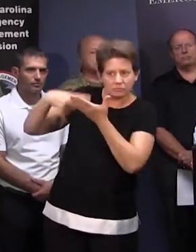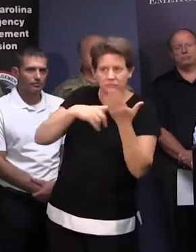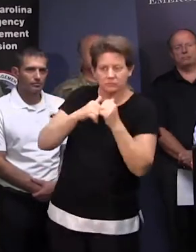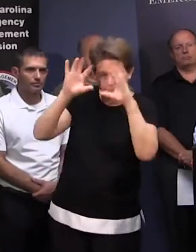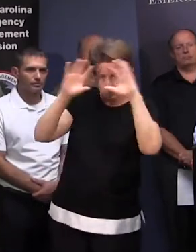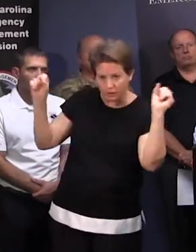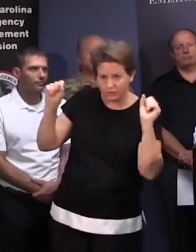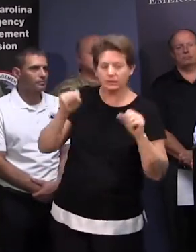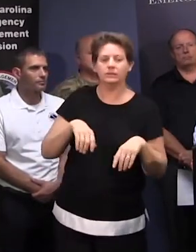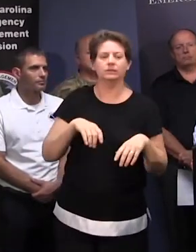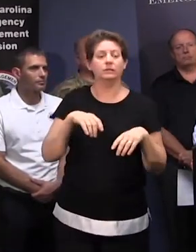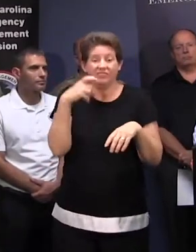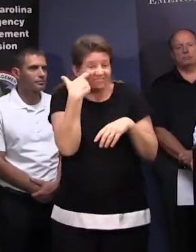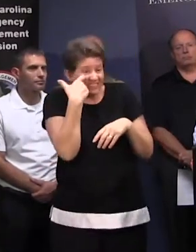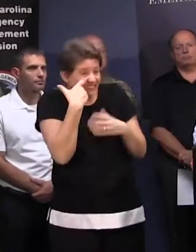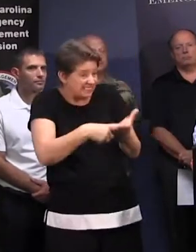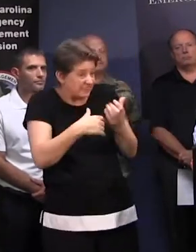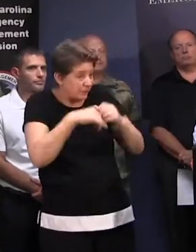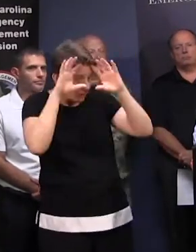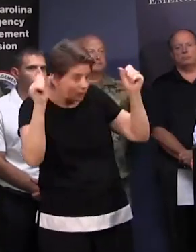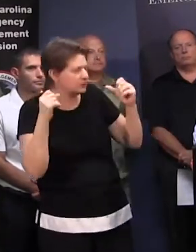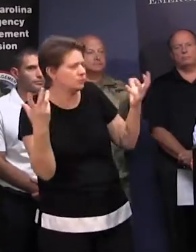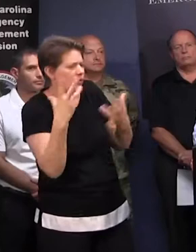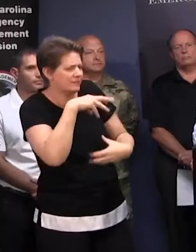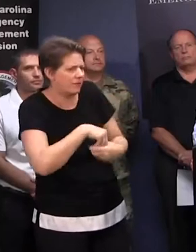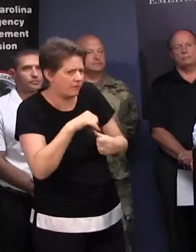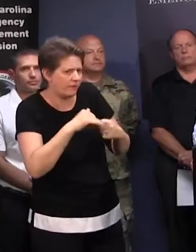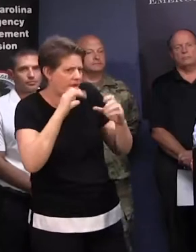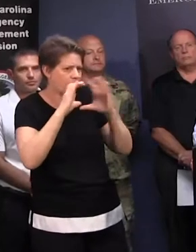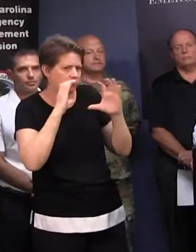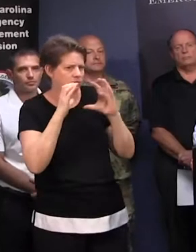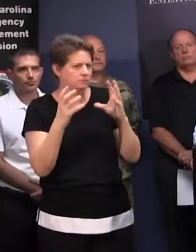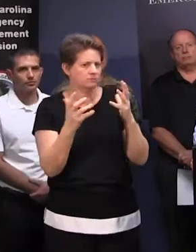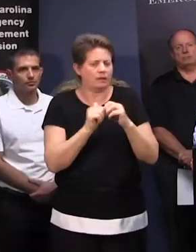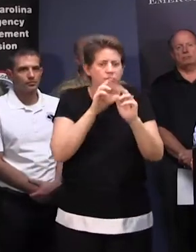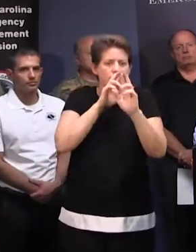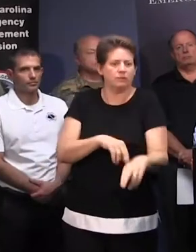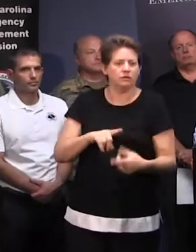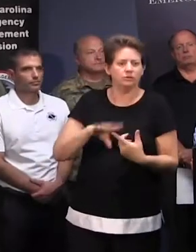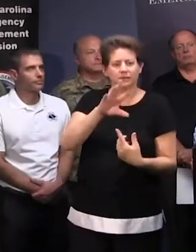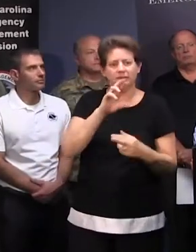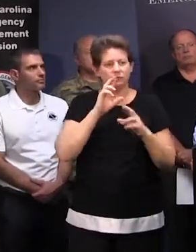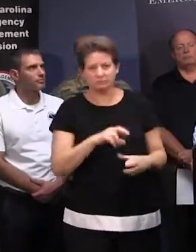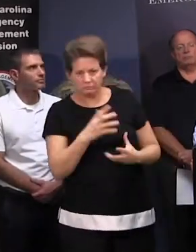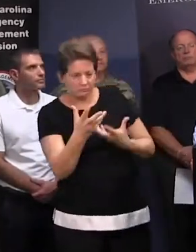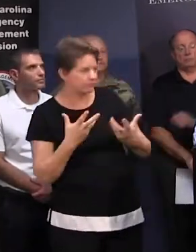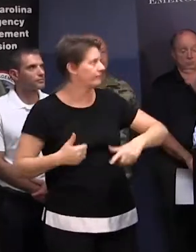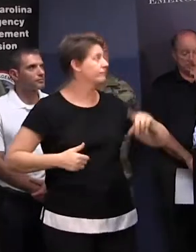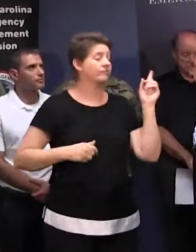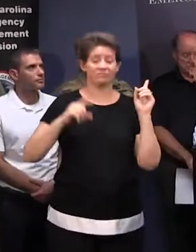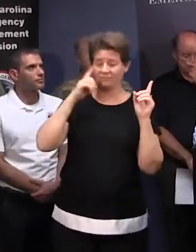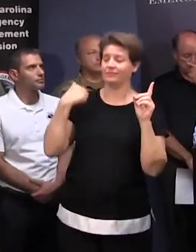Have you had a recent conversation with the president? What does that entail? How would you respond to his responses? I think we've had